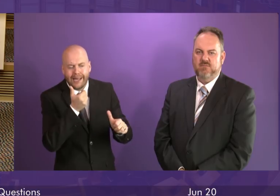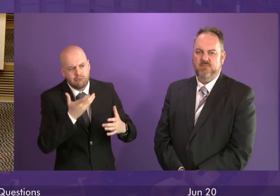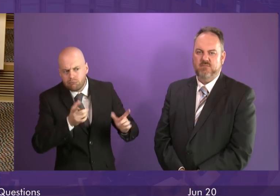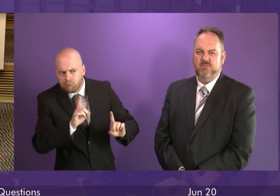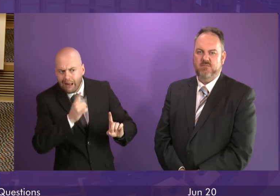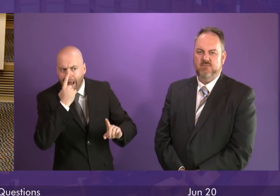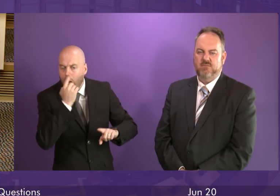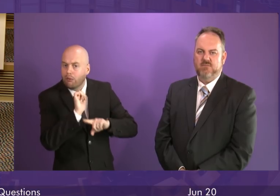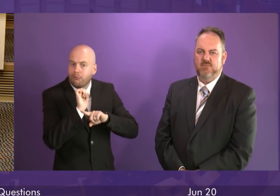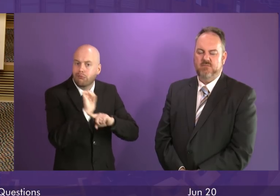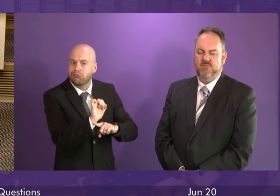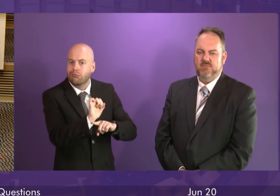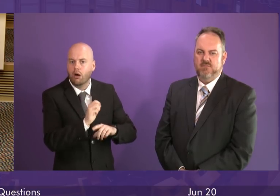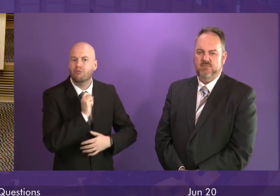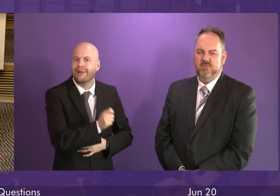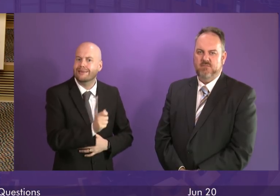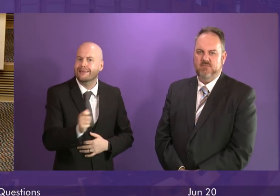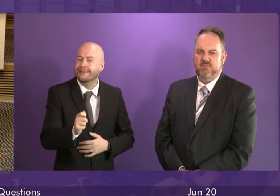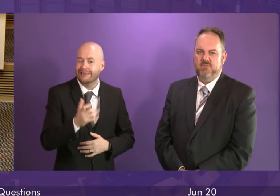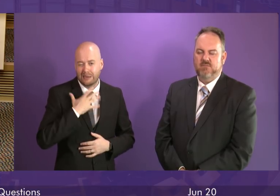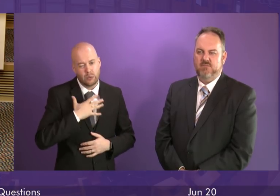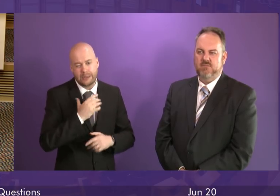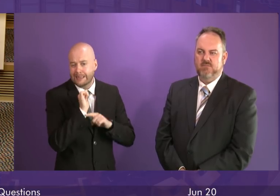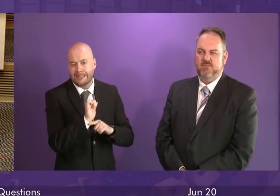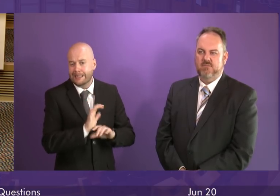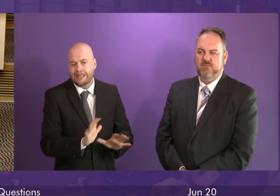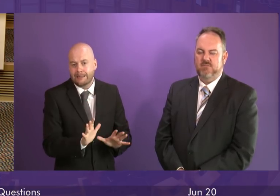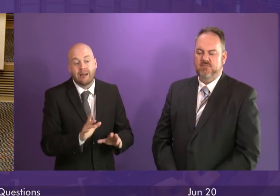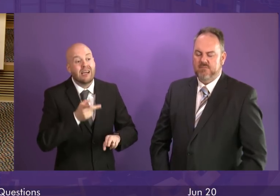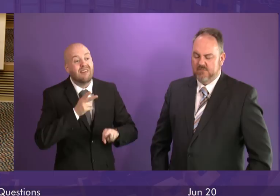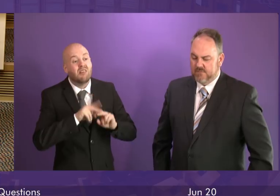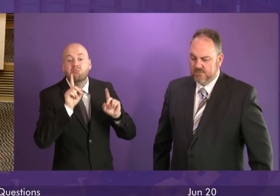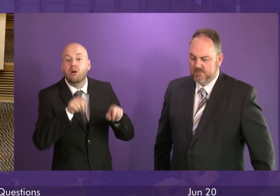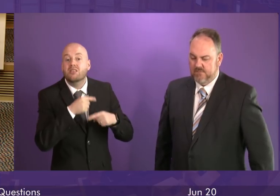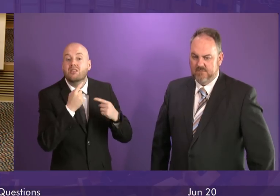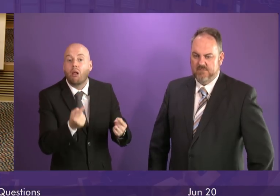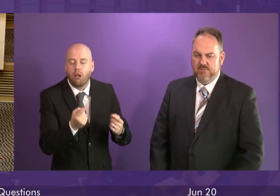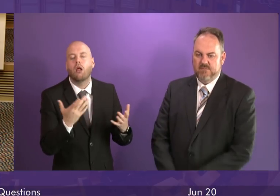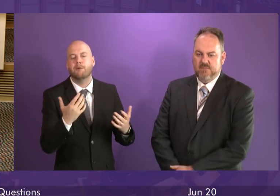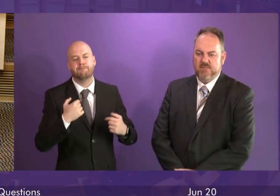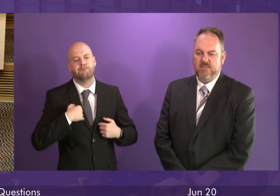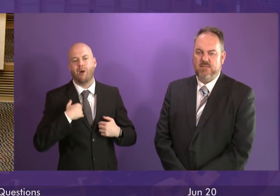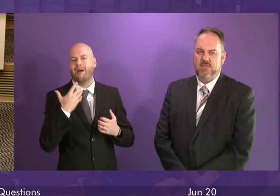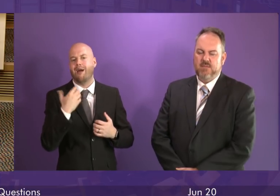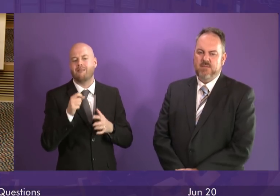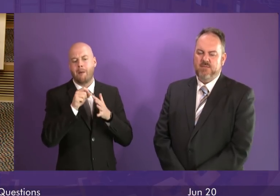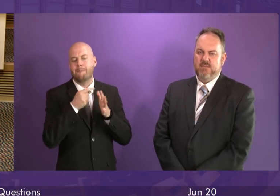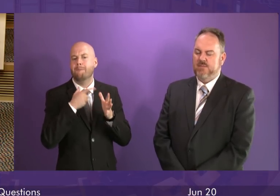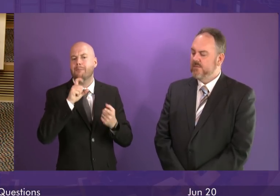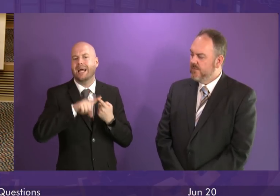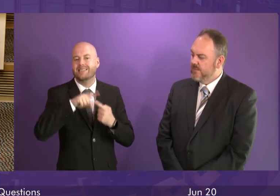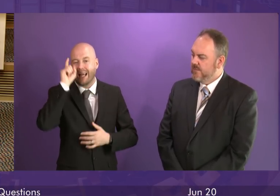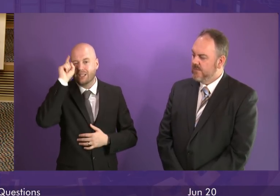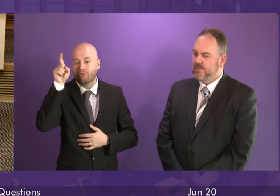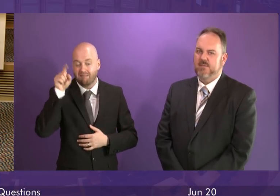take to avert the need for redundancies. If that doesn't prove possible, our PACE initiative will work with affected employees to help them into